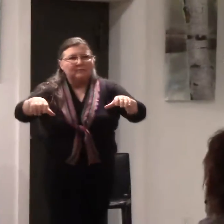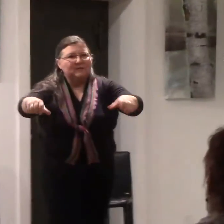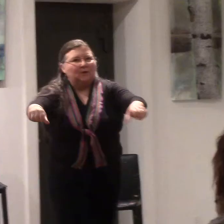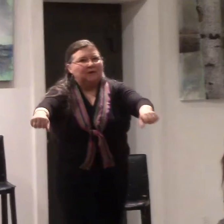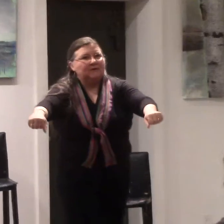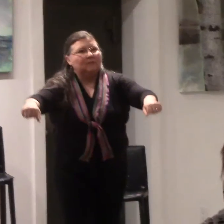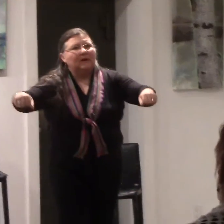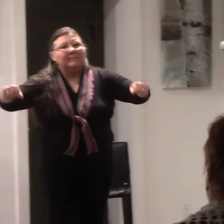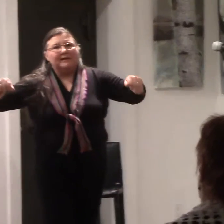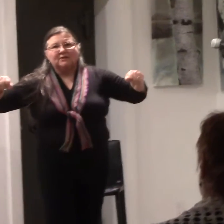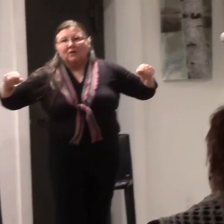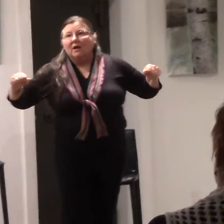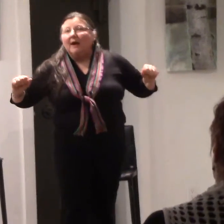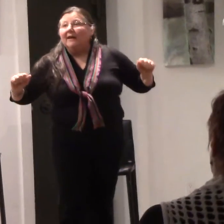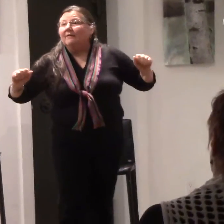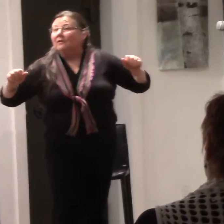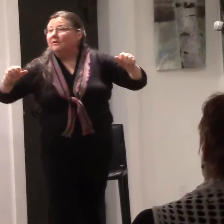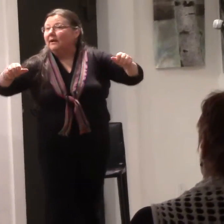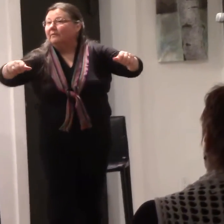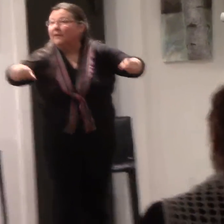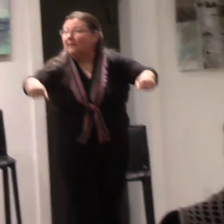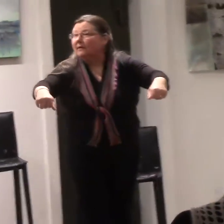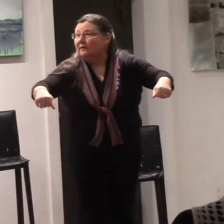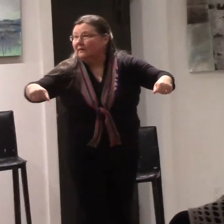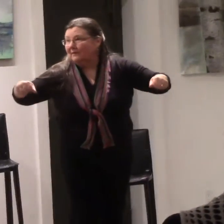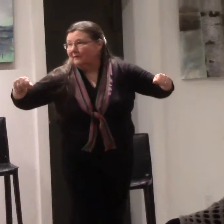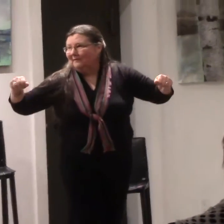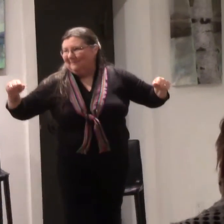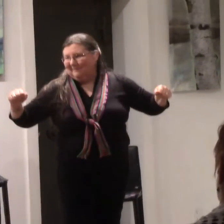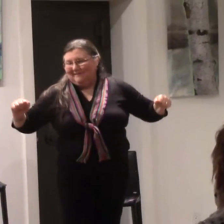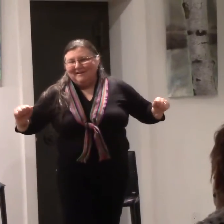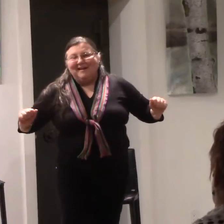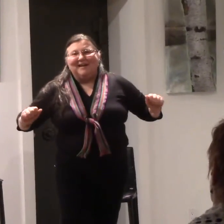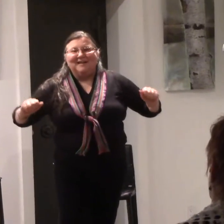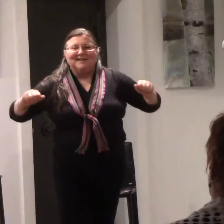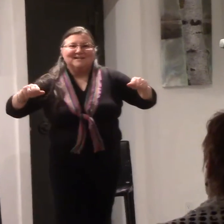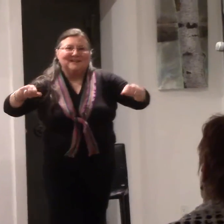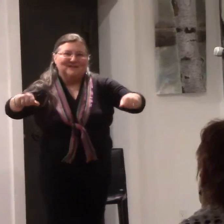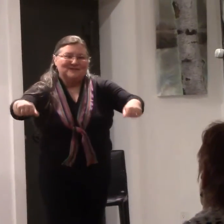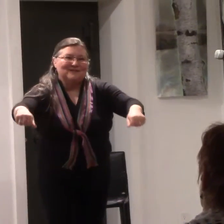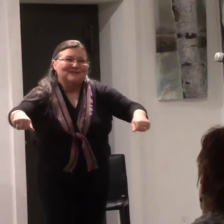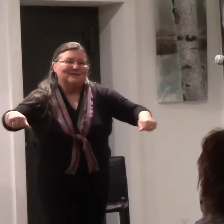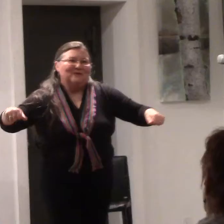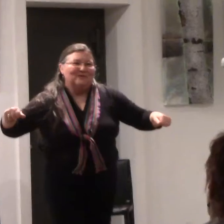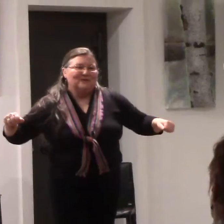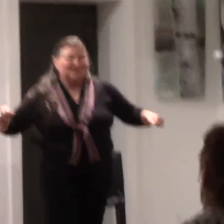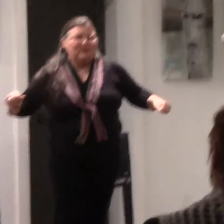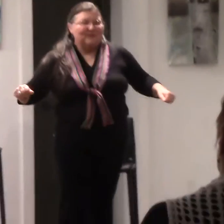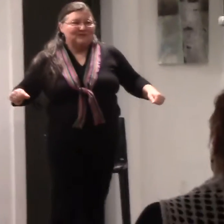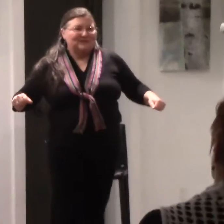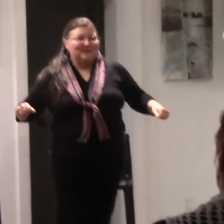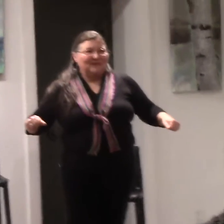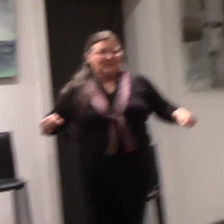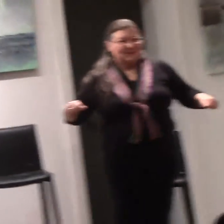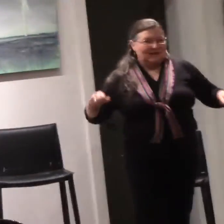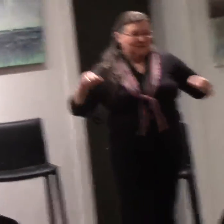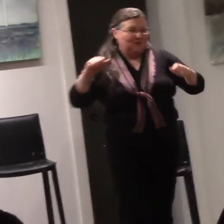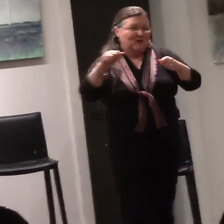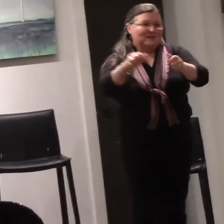responds, Well, master, I never learned how to read. And he continues to roam his boat. Get them across